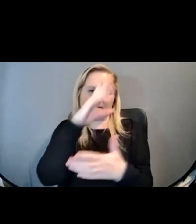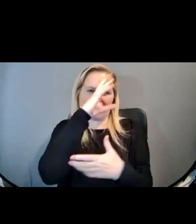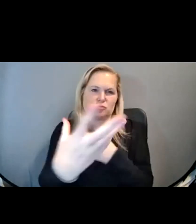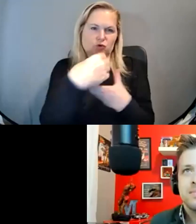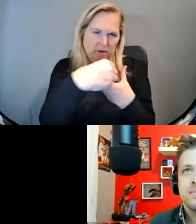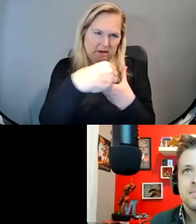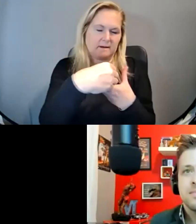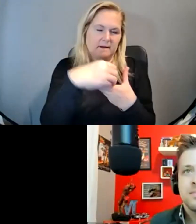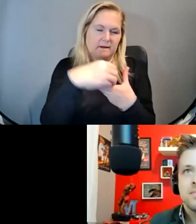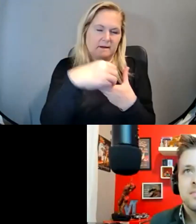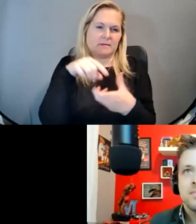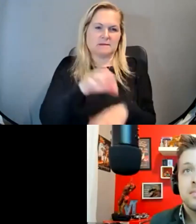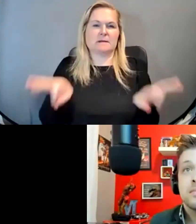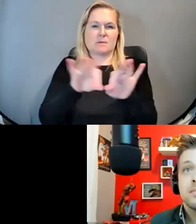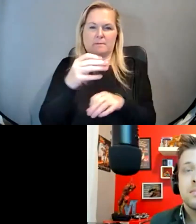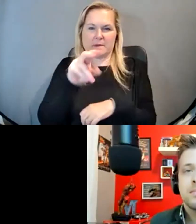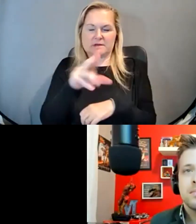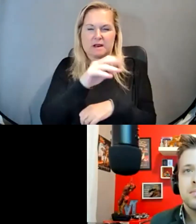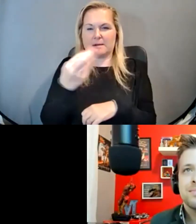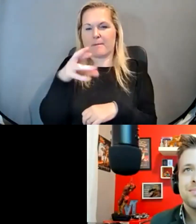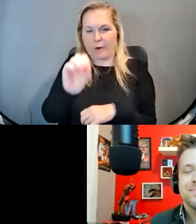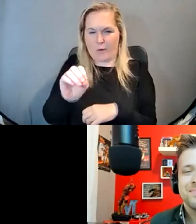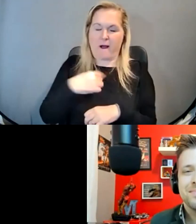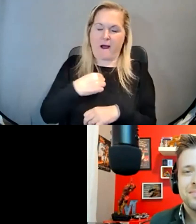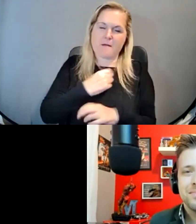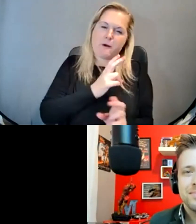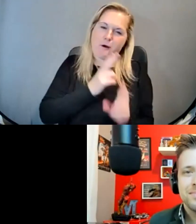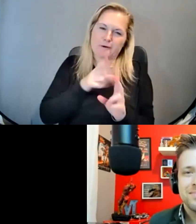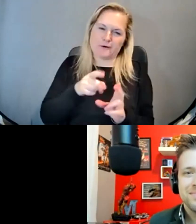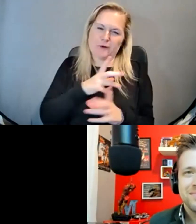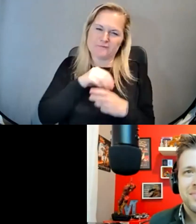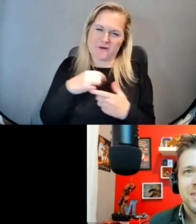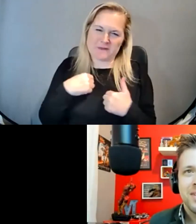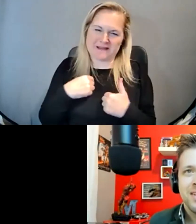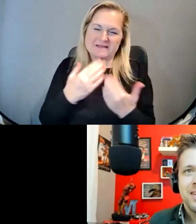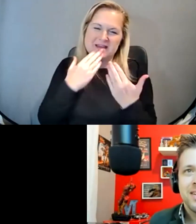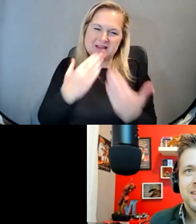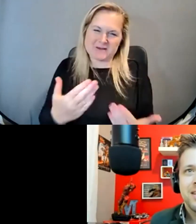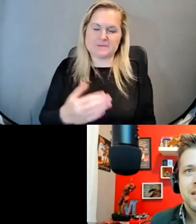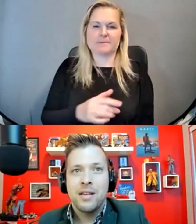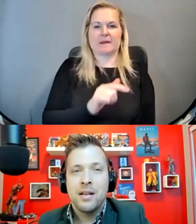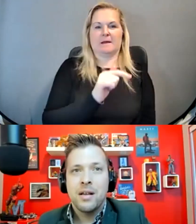an important mission. And Marco, I'm just so honored that you involved me in this. Thank you.